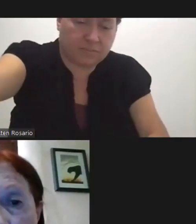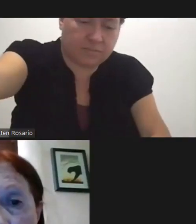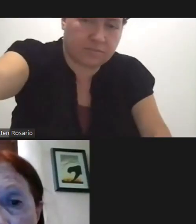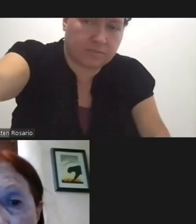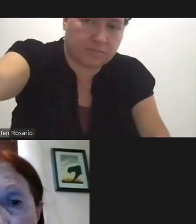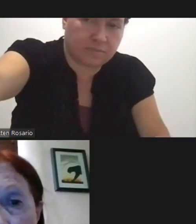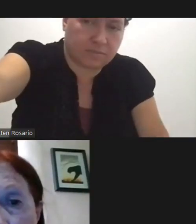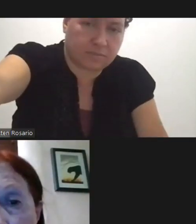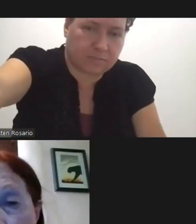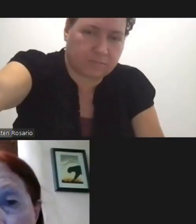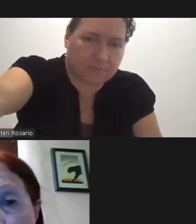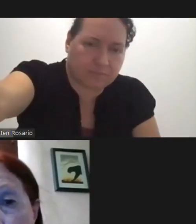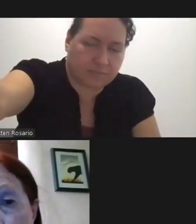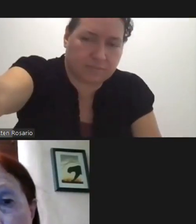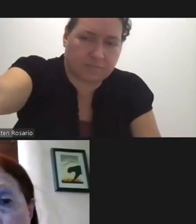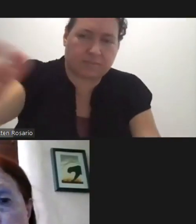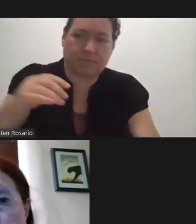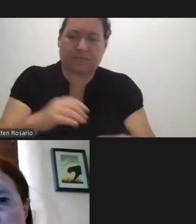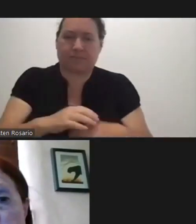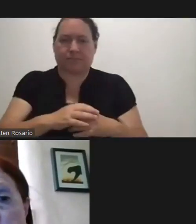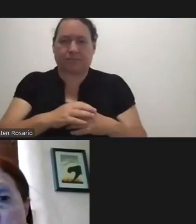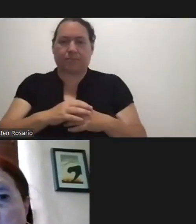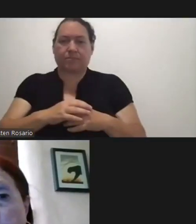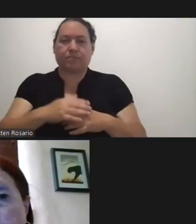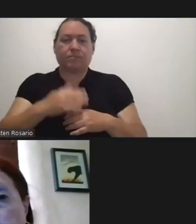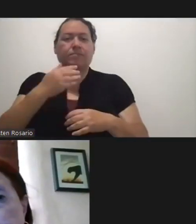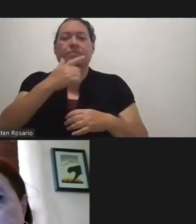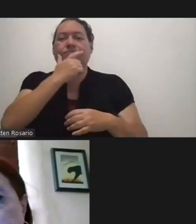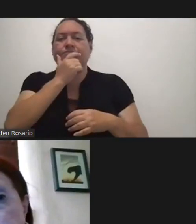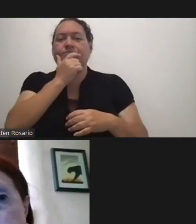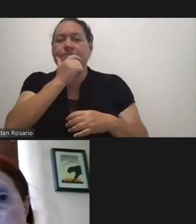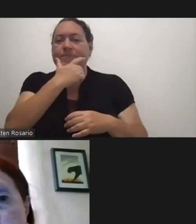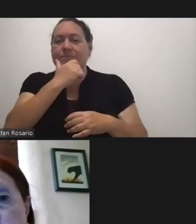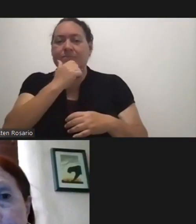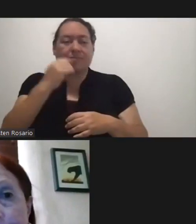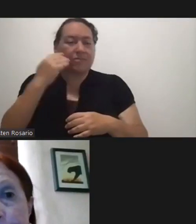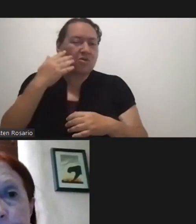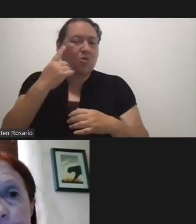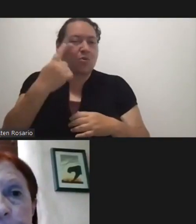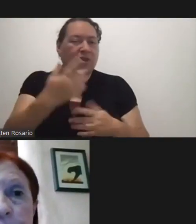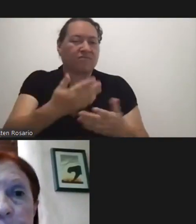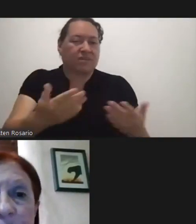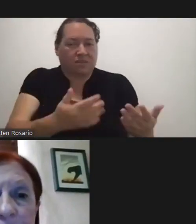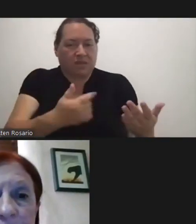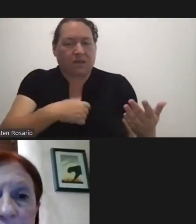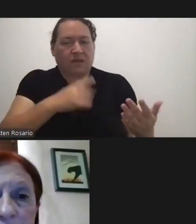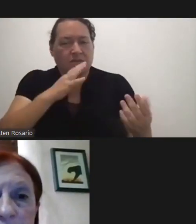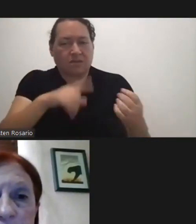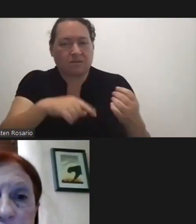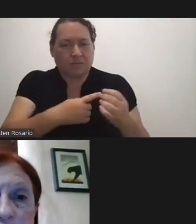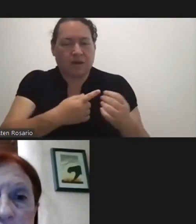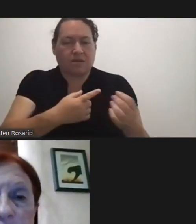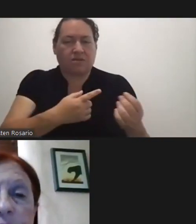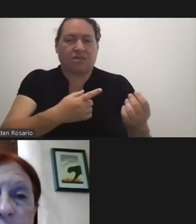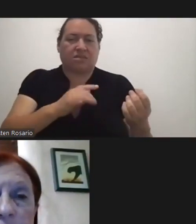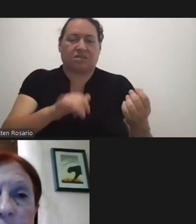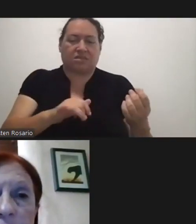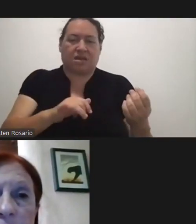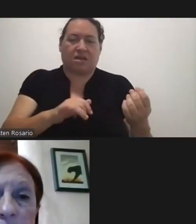You Know One Of The Things That Like I Said Maureen Is Our Healthcare System Is Pretty Fragile